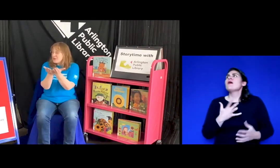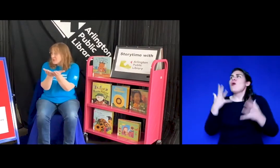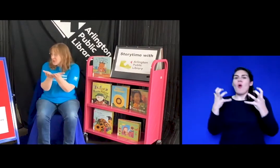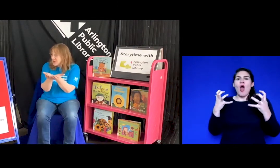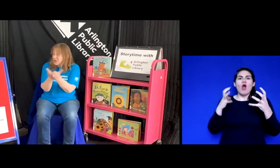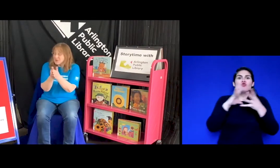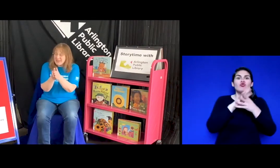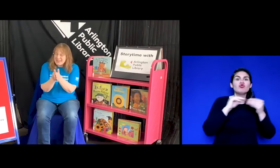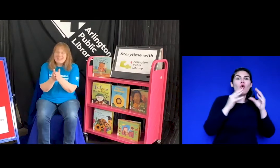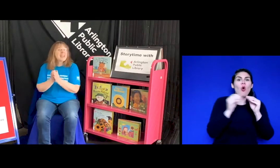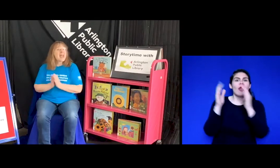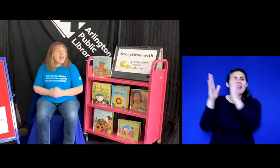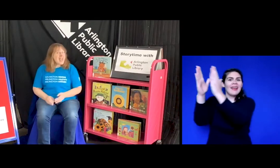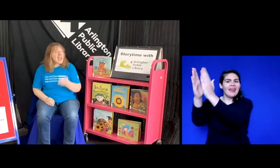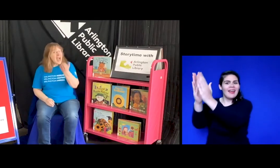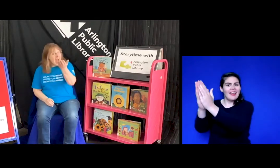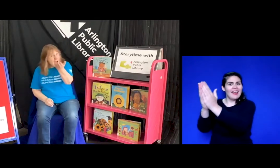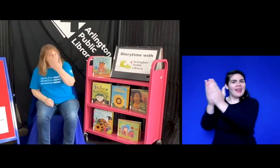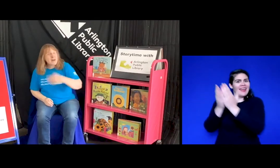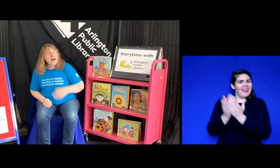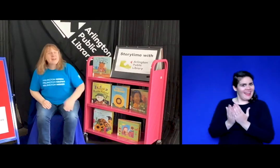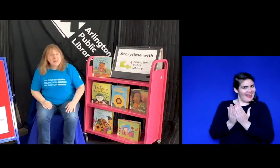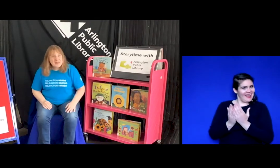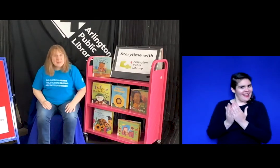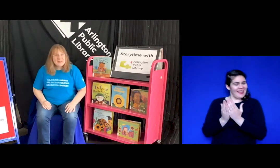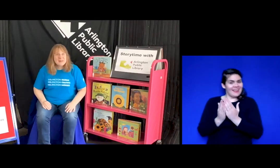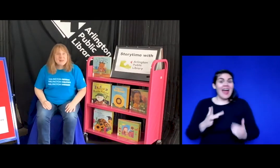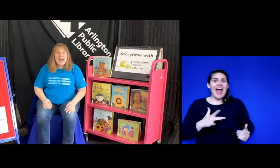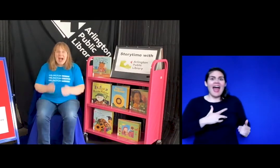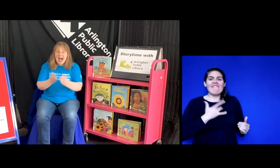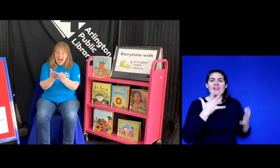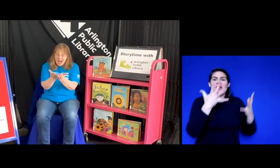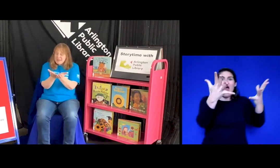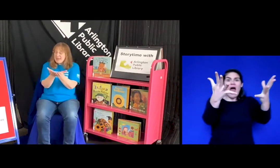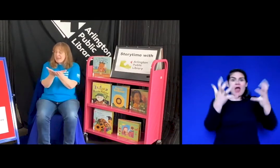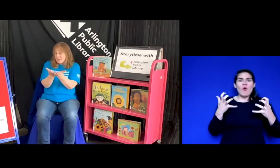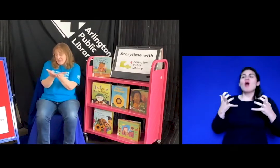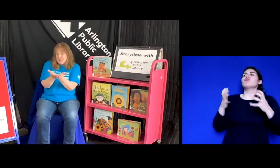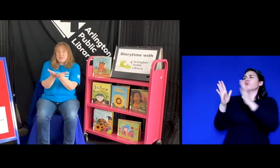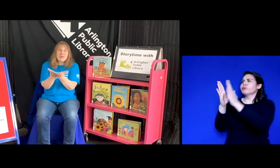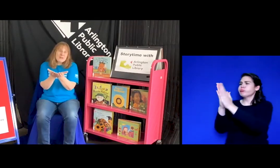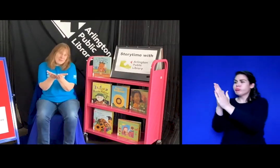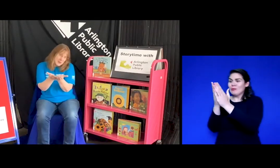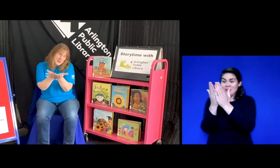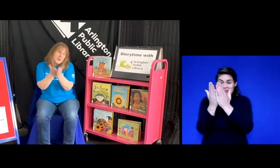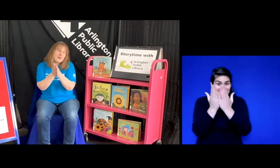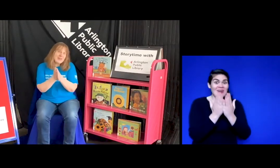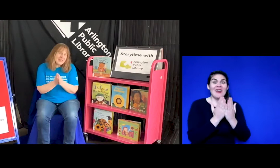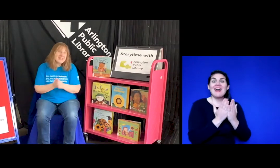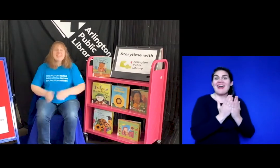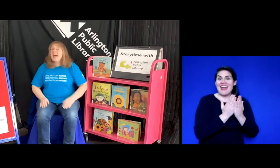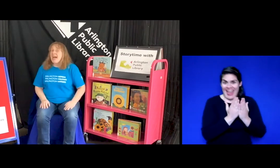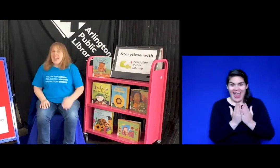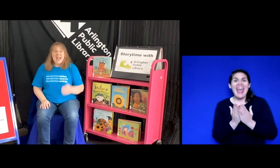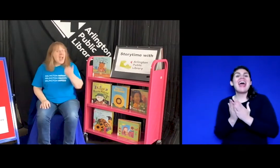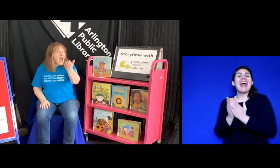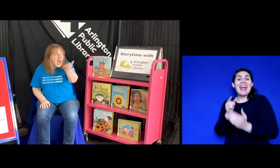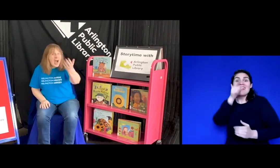stories. Hey, how about you? I'm in the mood for stories. Hey, how